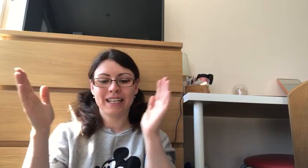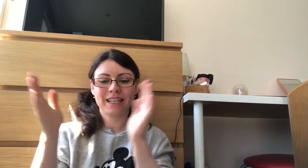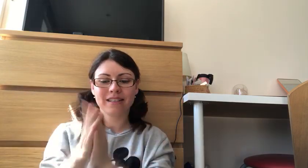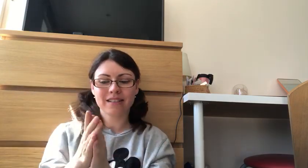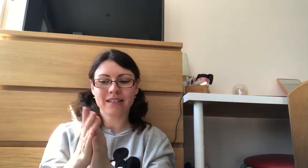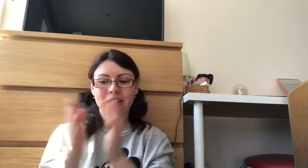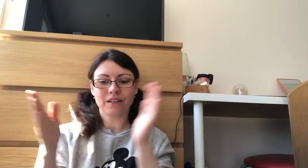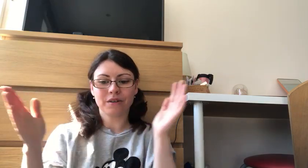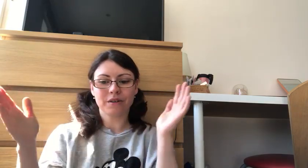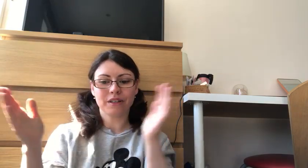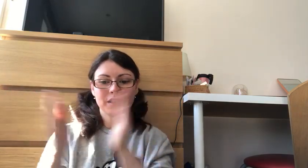slow